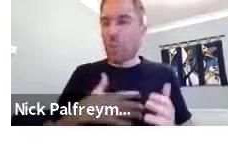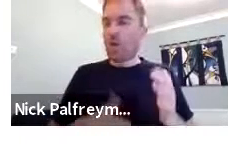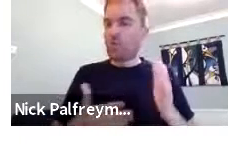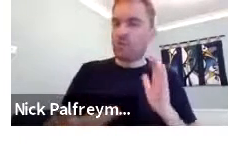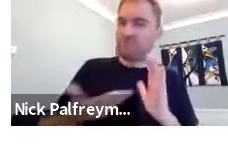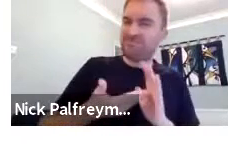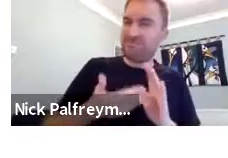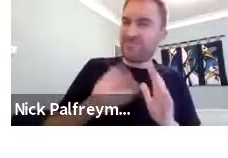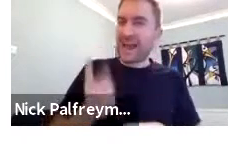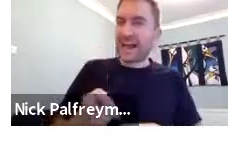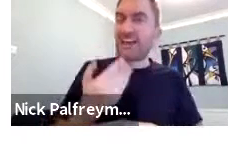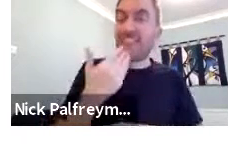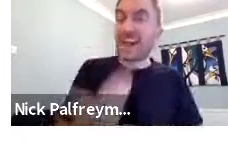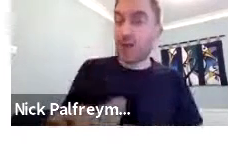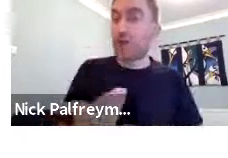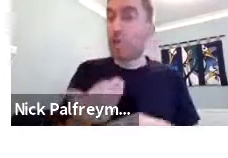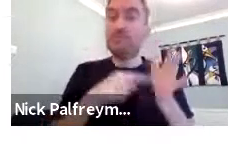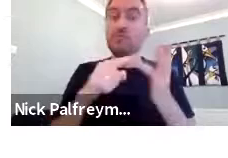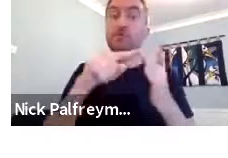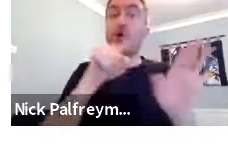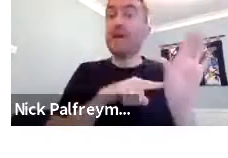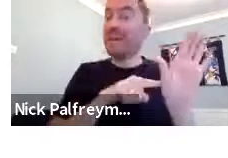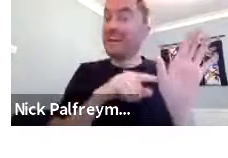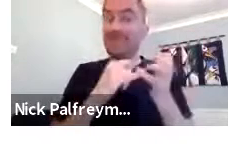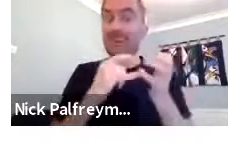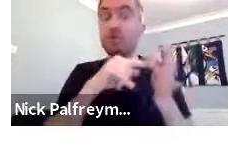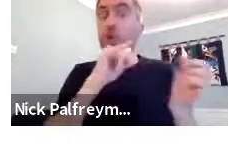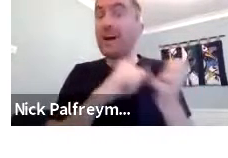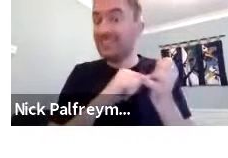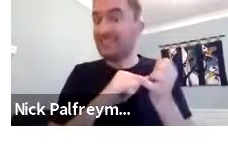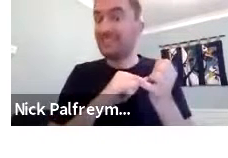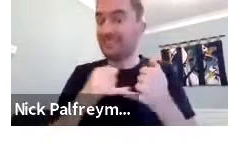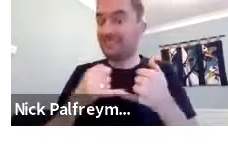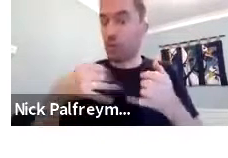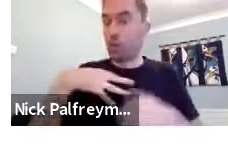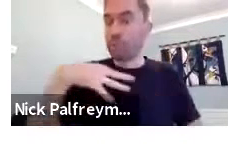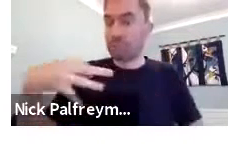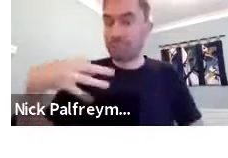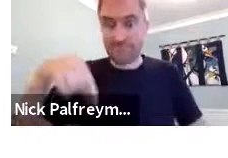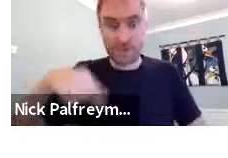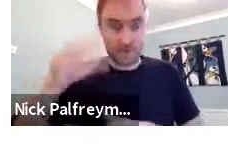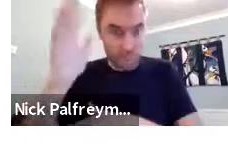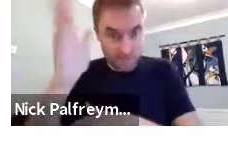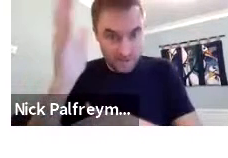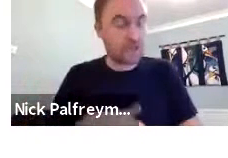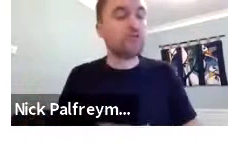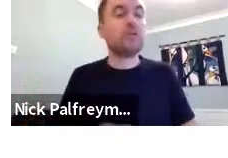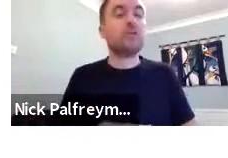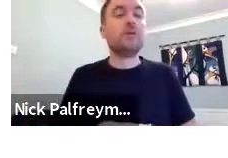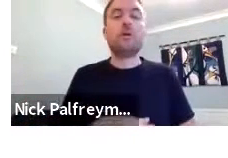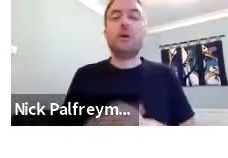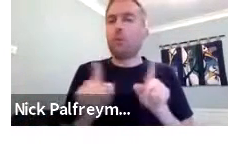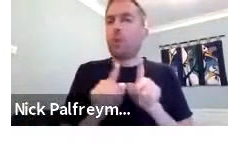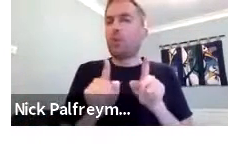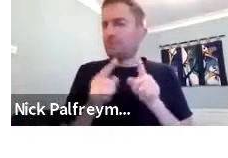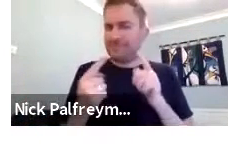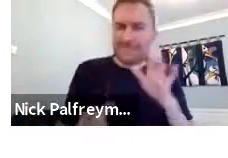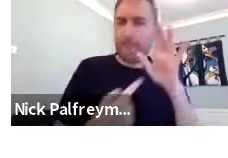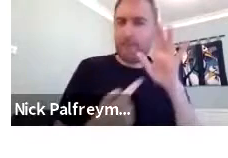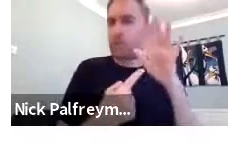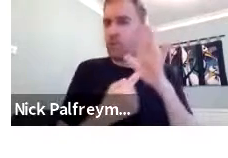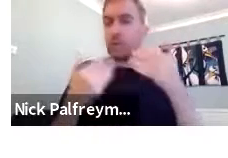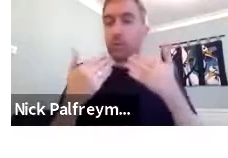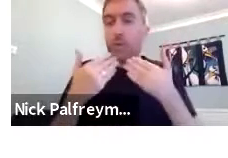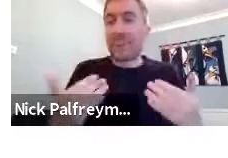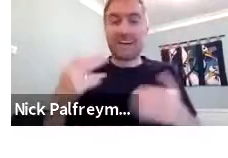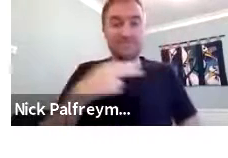the research that I've identified through this. I'd like to say thank you very much to Joey Lovestrand for inviting